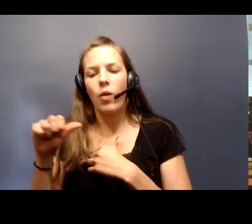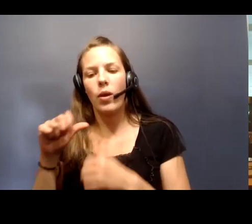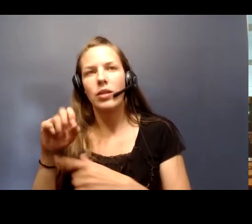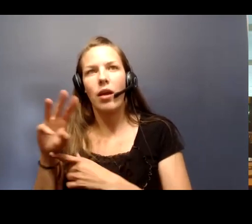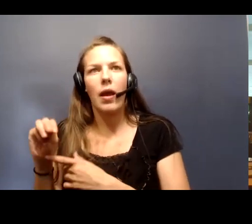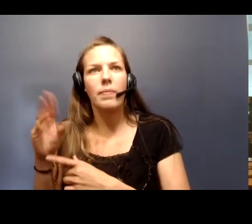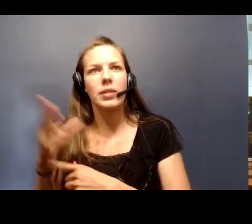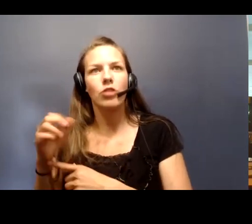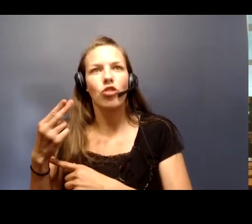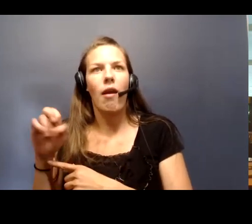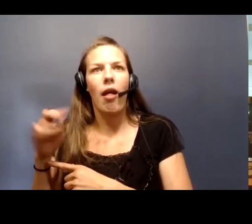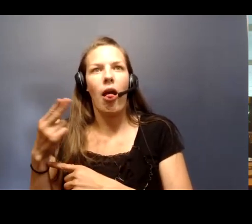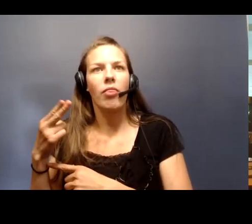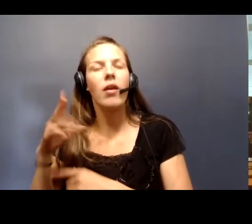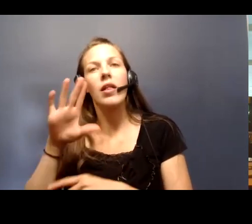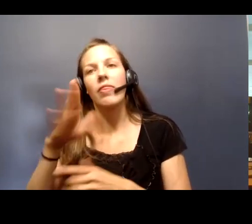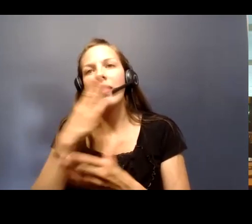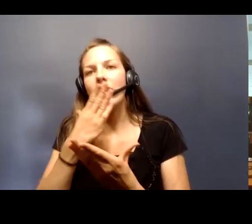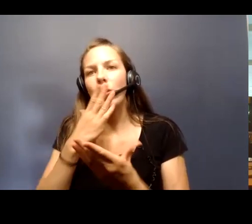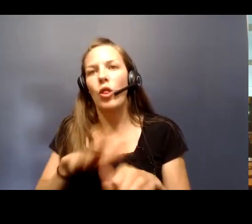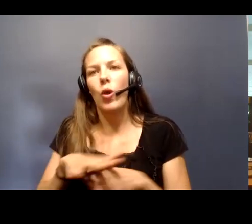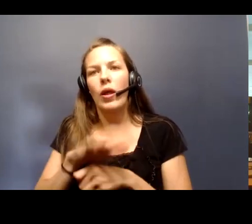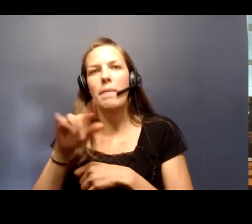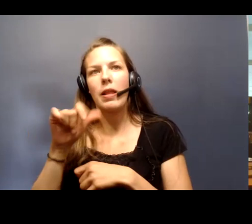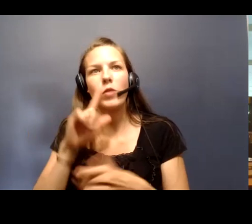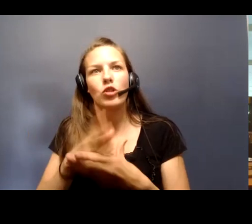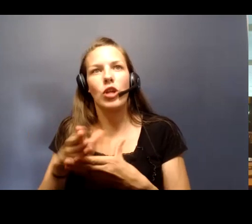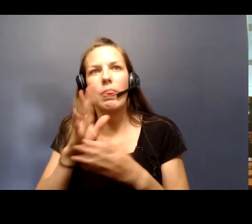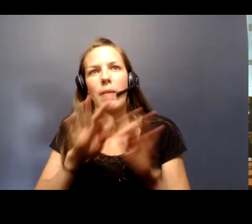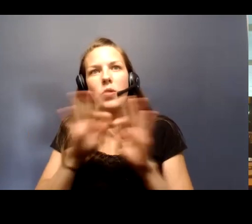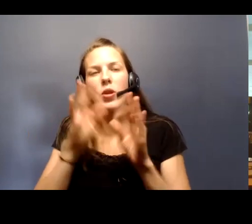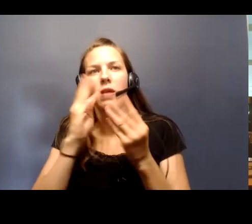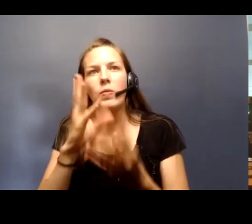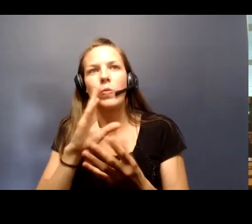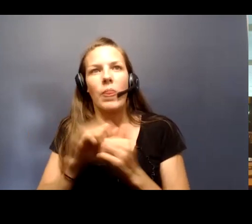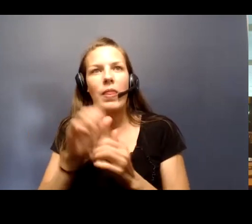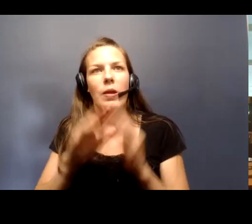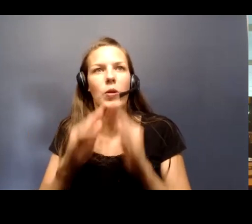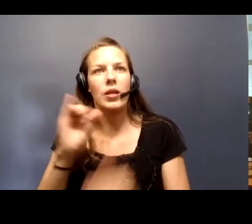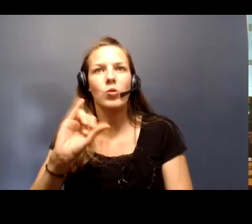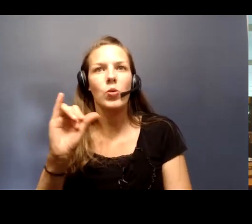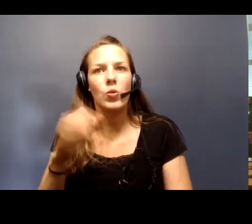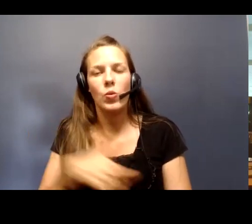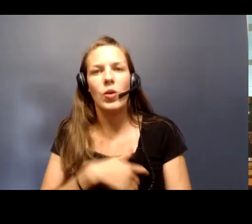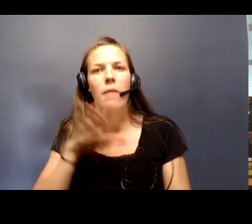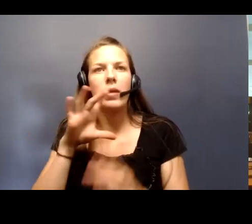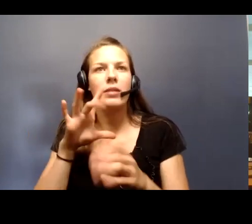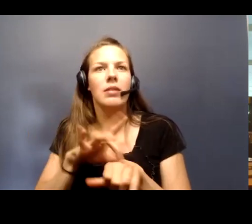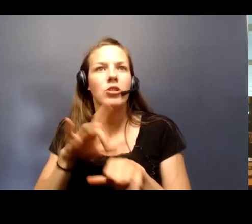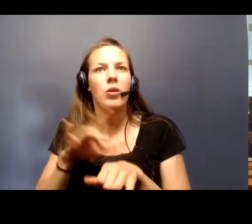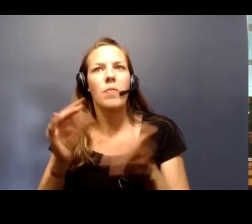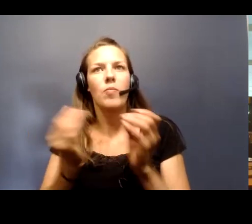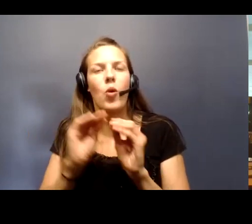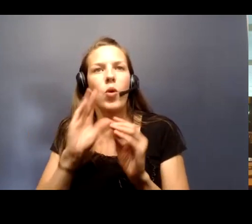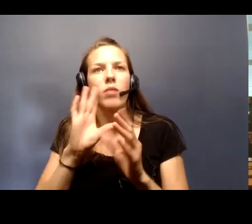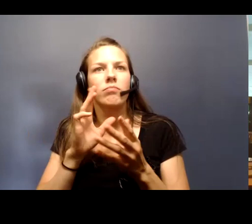Again, thank you to our local media for joining us for today and for sharing this important information with the community. We will be in touch about further press